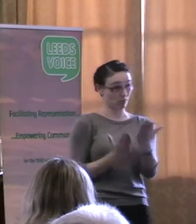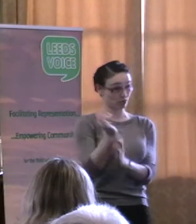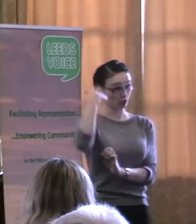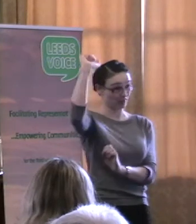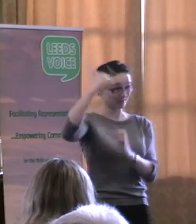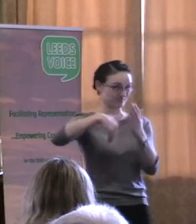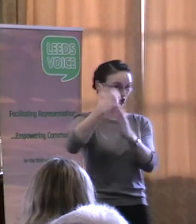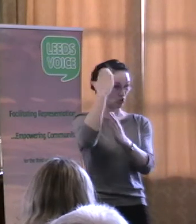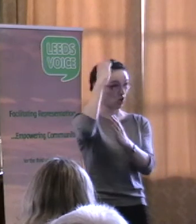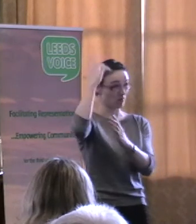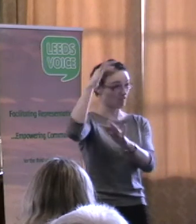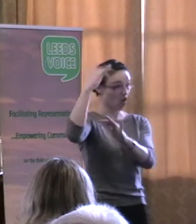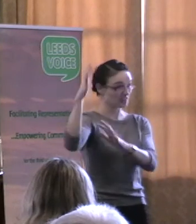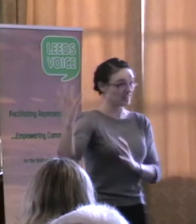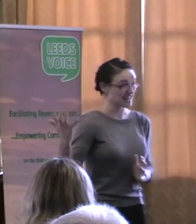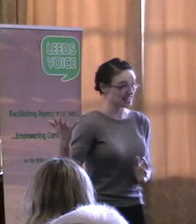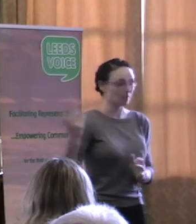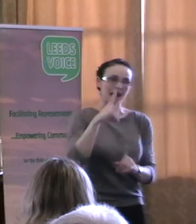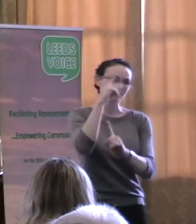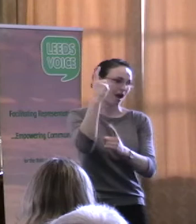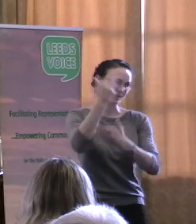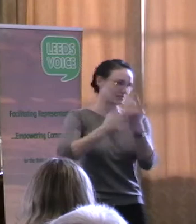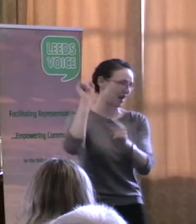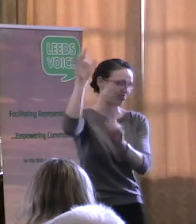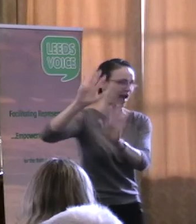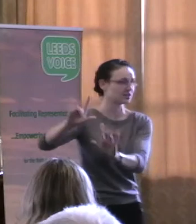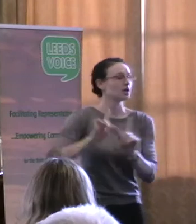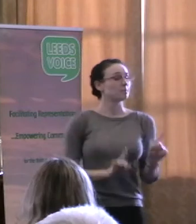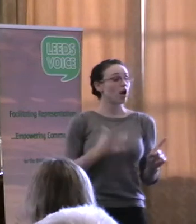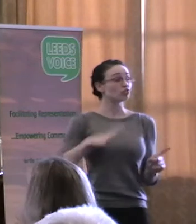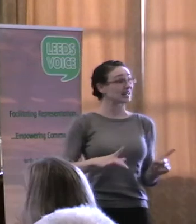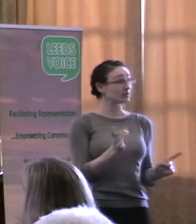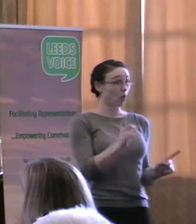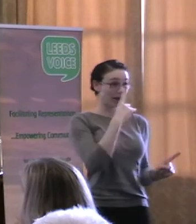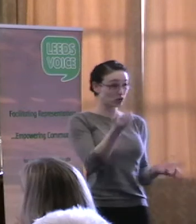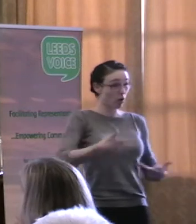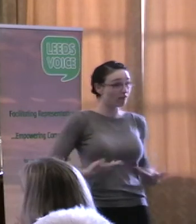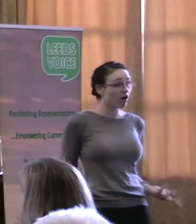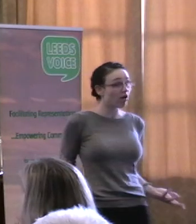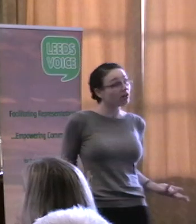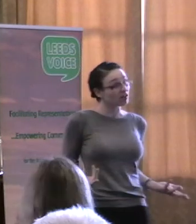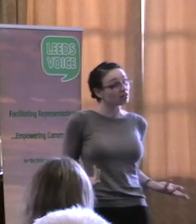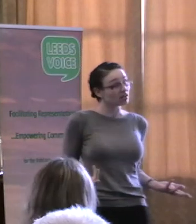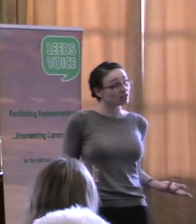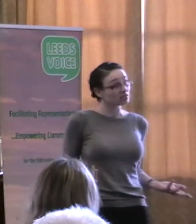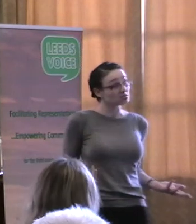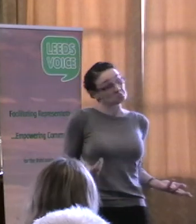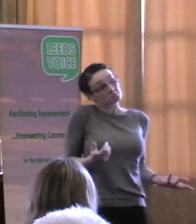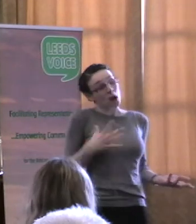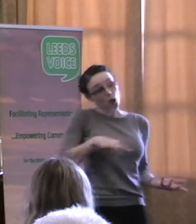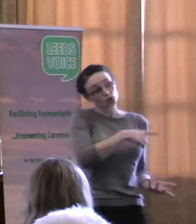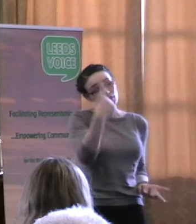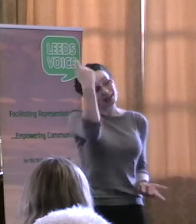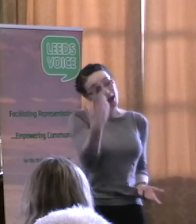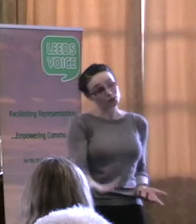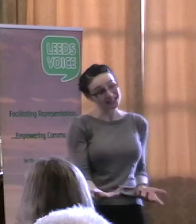today. And finally, I've just put on the consultation documents for those